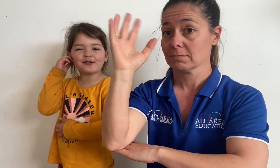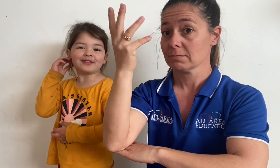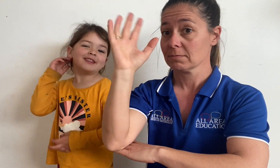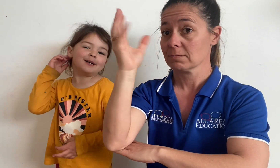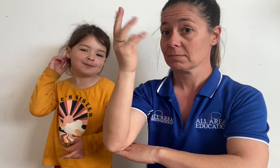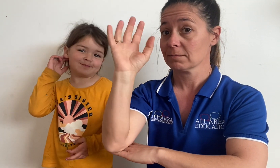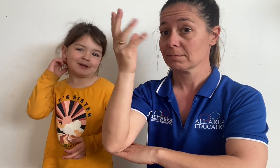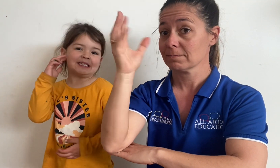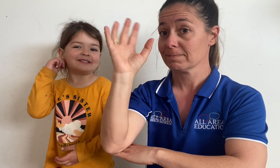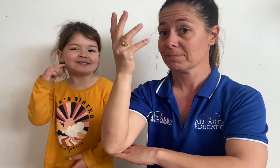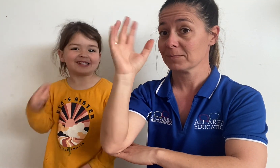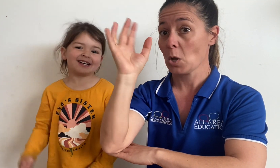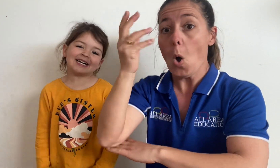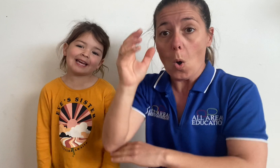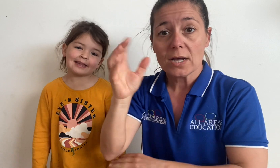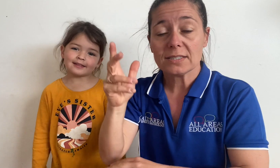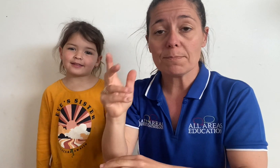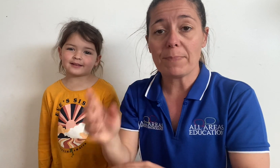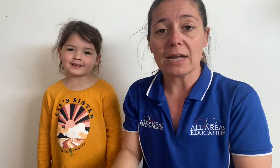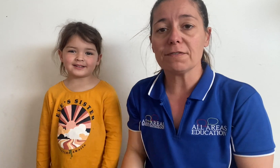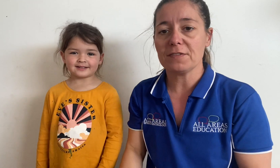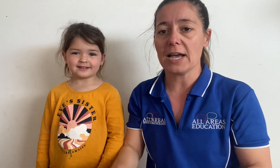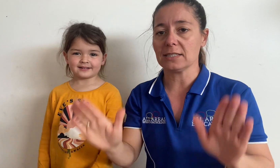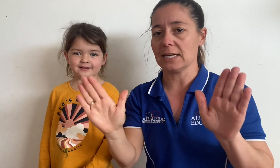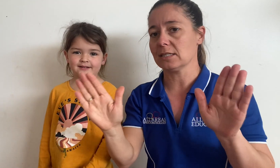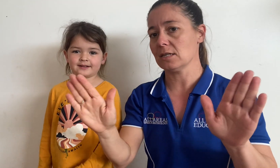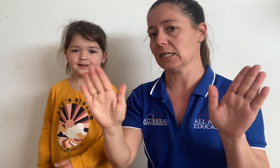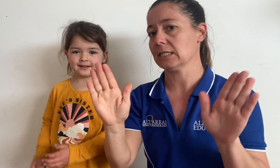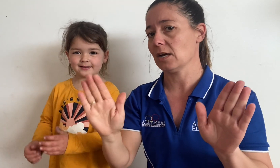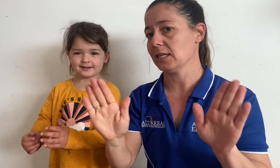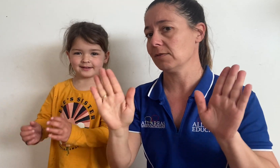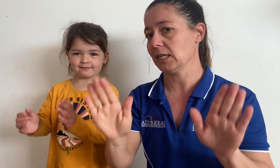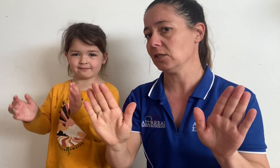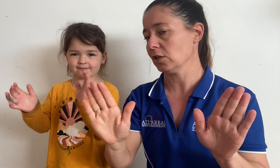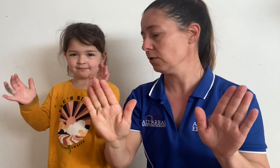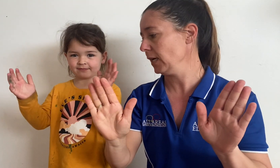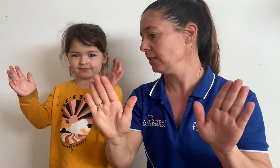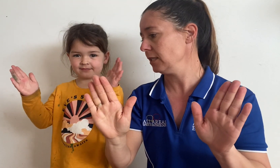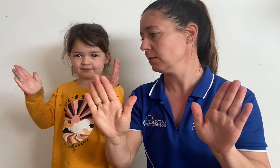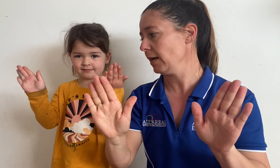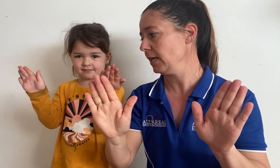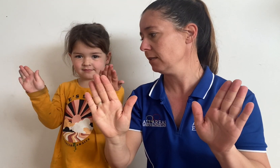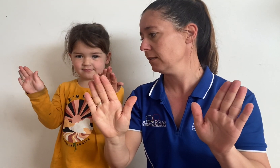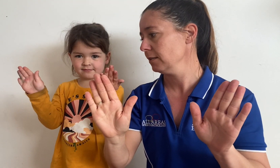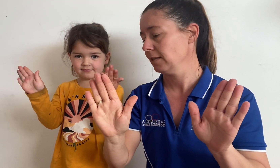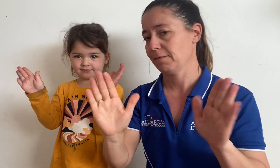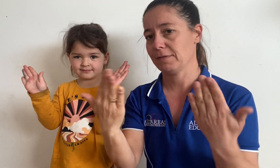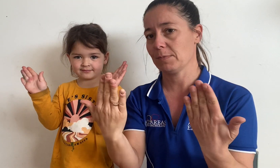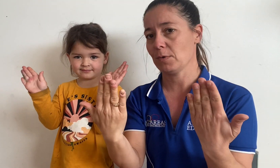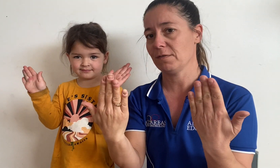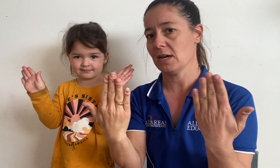some butterflies some butterflies that's a nice sign you ready turn your hands this way flip them over